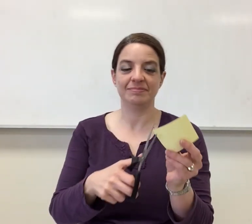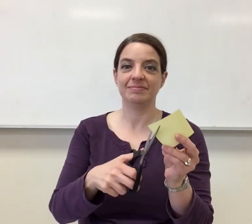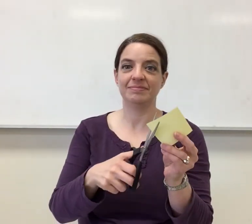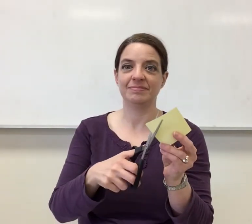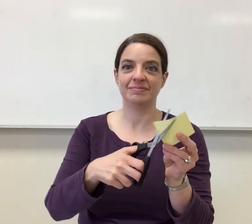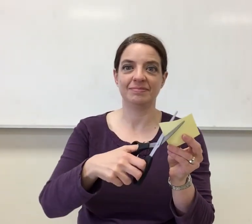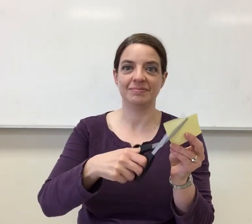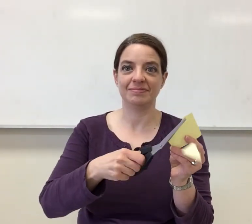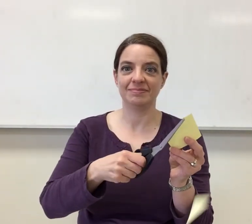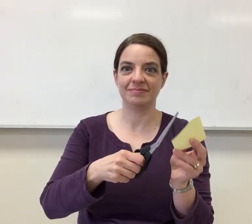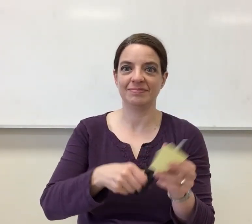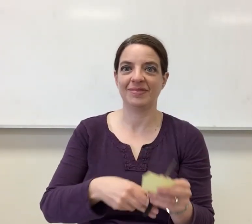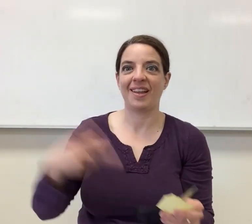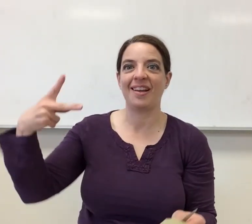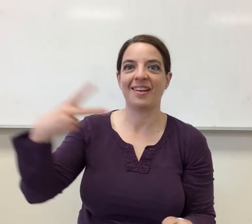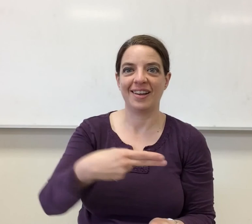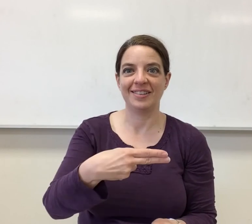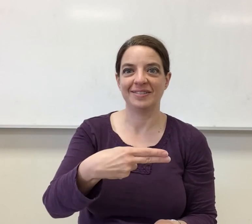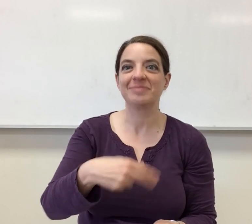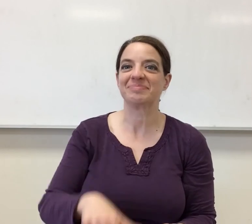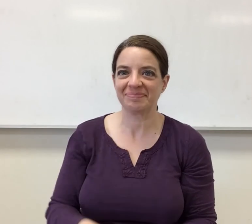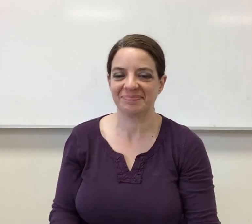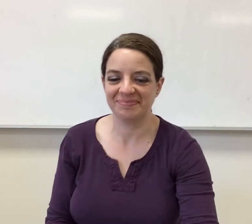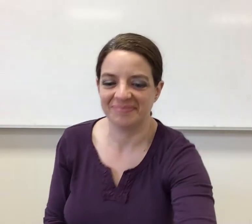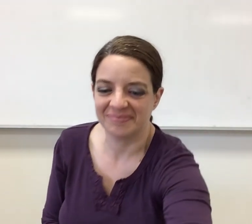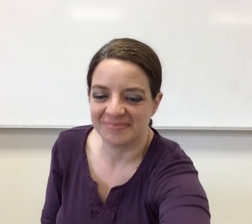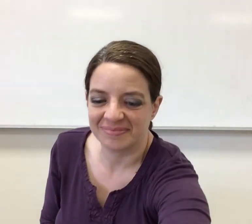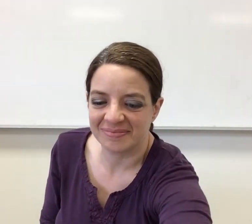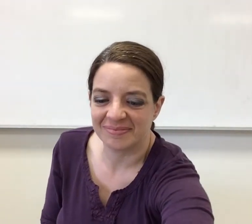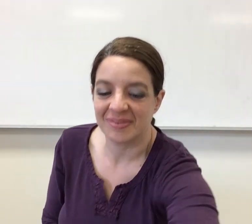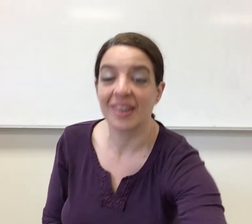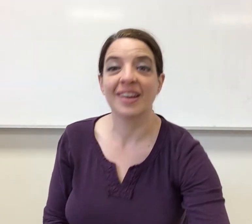take a piece of paper and actually want to cut the corner off, it's one solid movement. Cut.